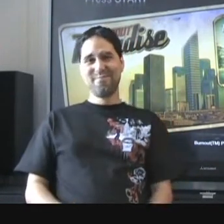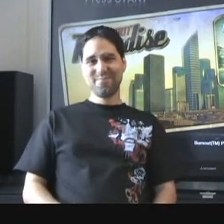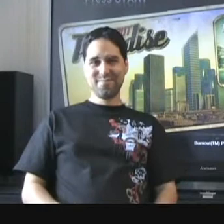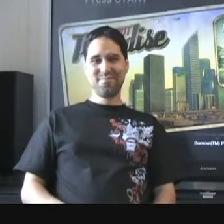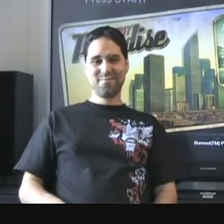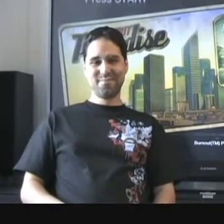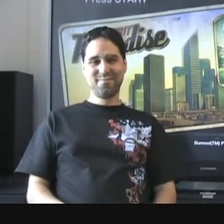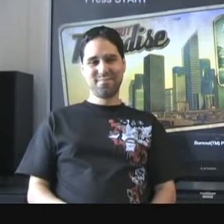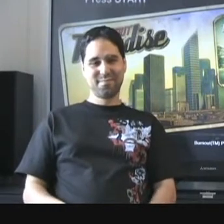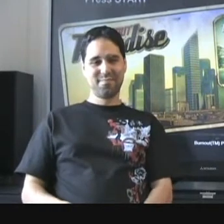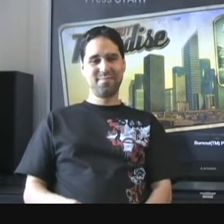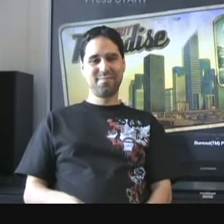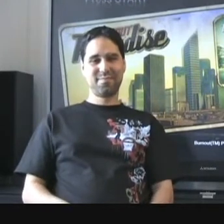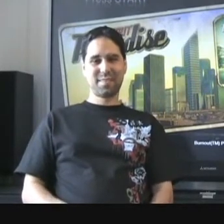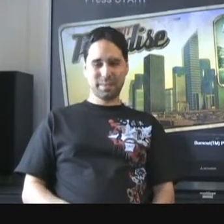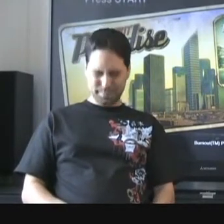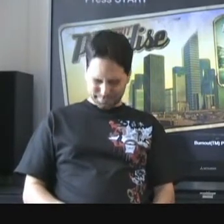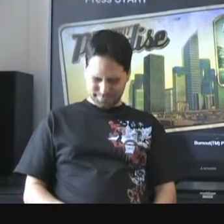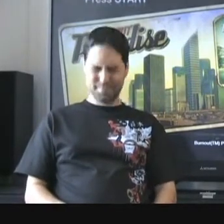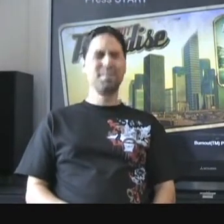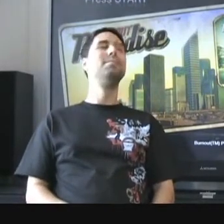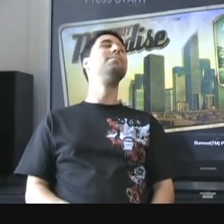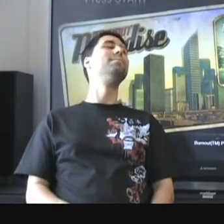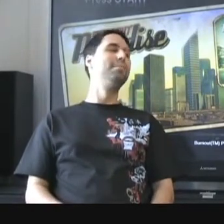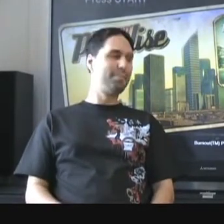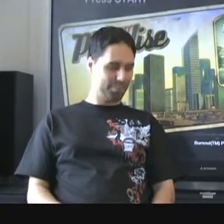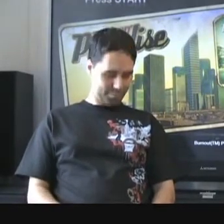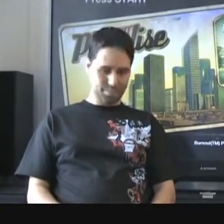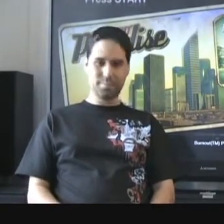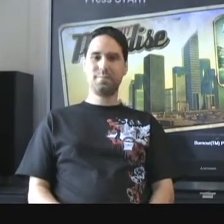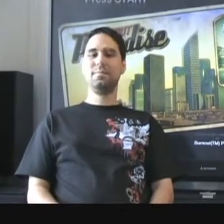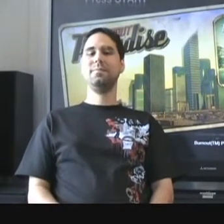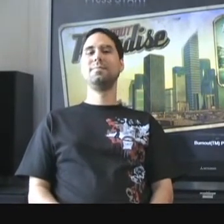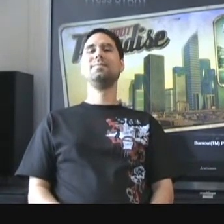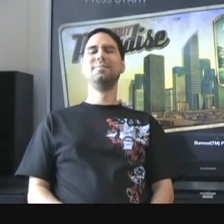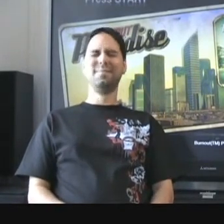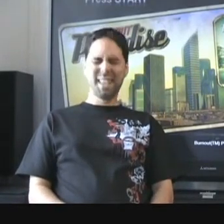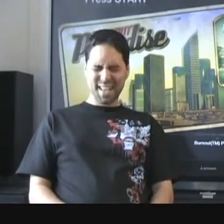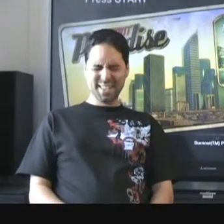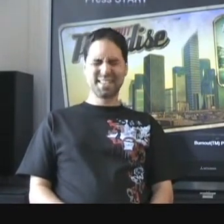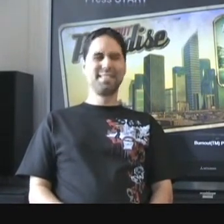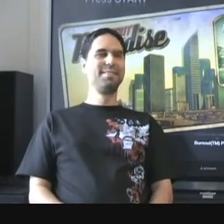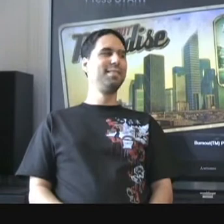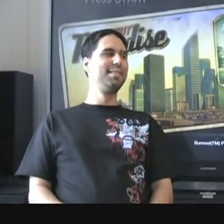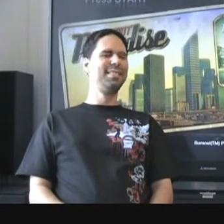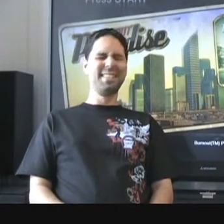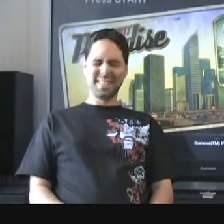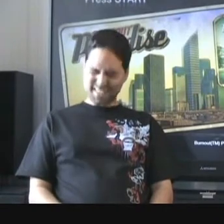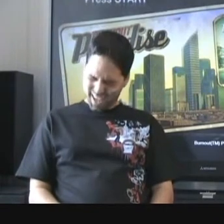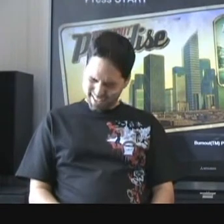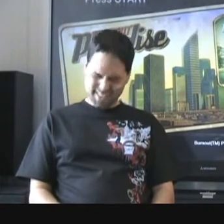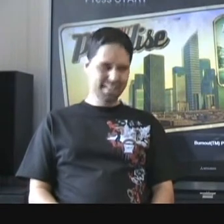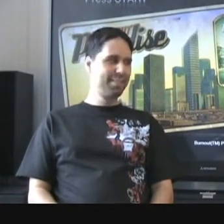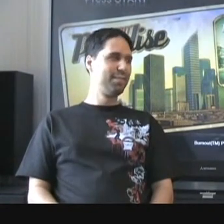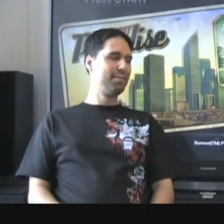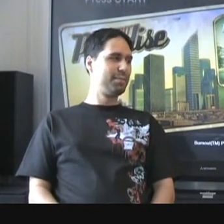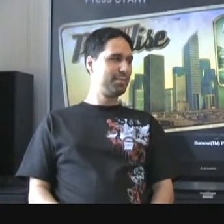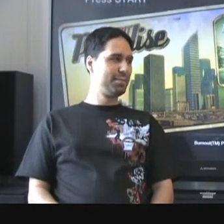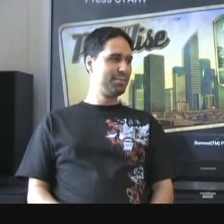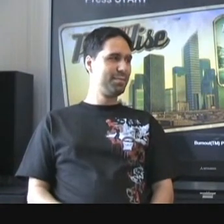for the DLC. You've got your boost cars, you have toy cars, and then you have legendary cars, which includes like, you know, Kett from